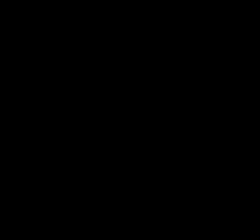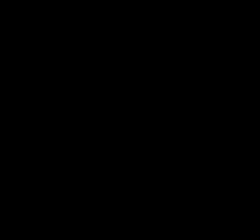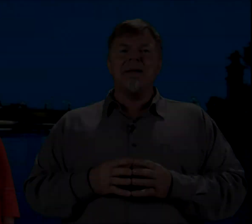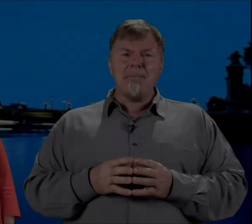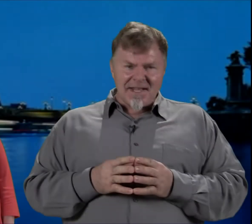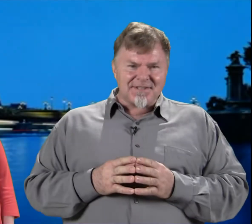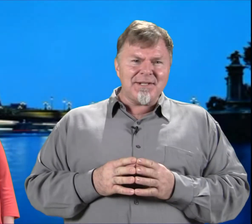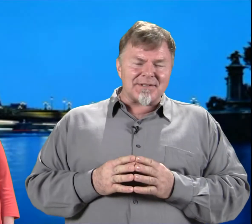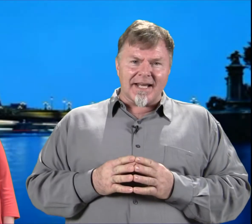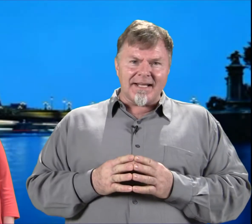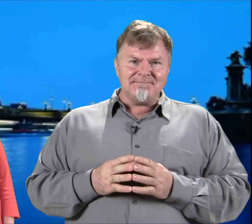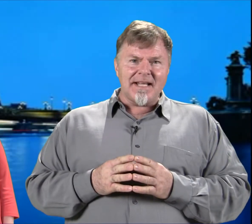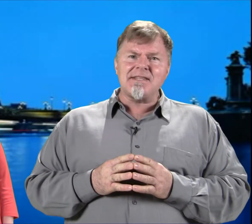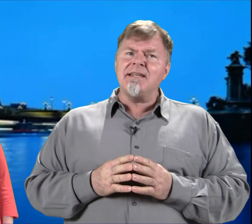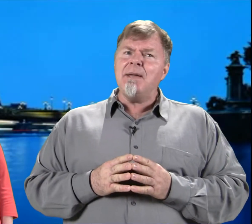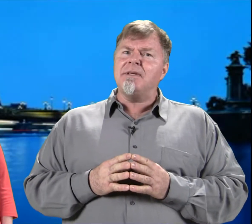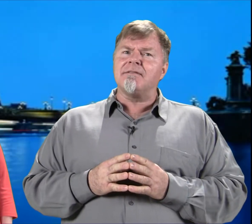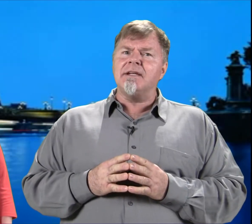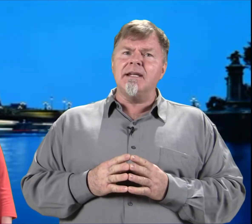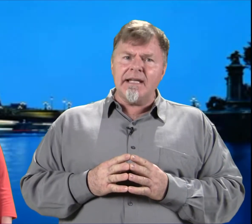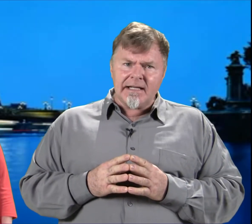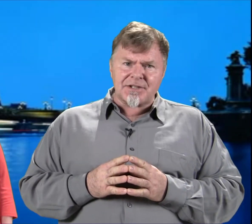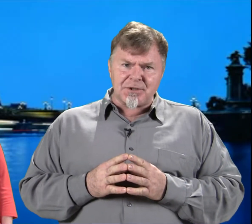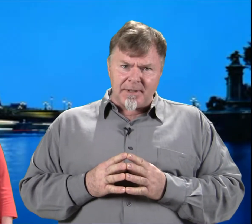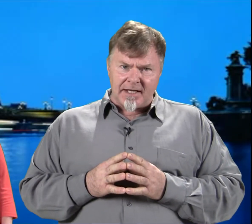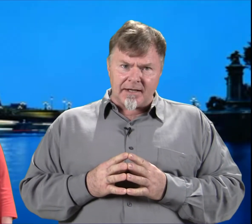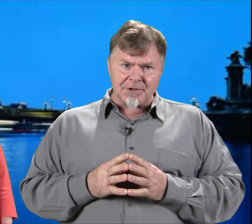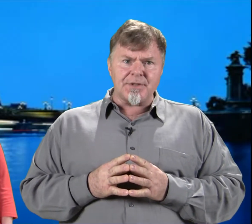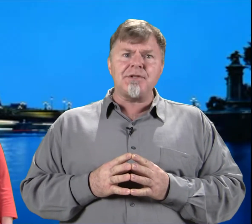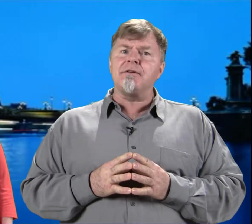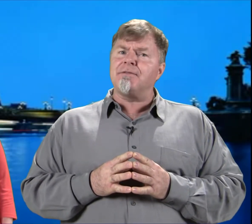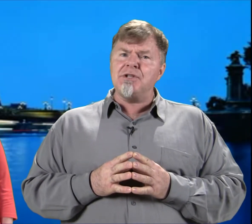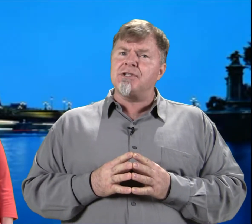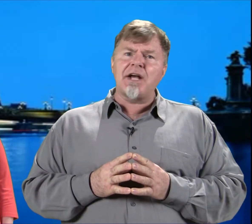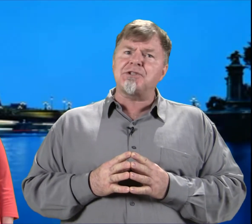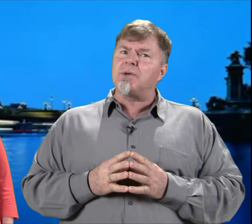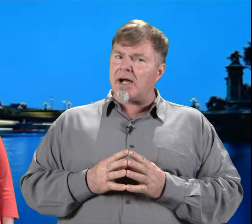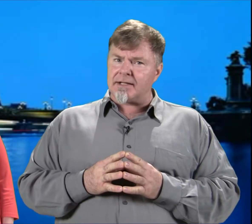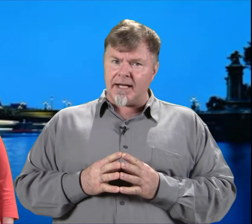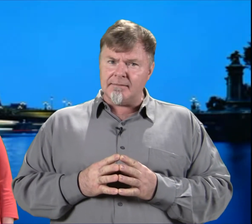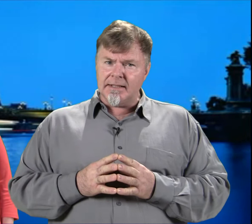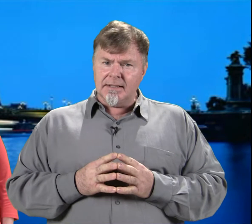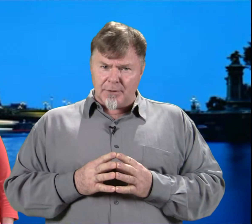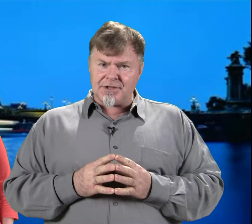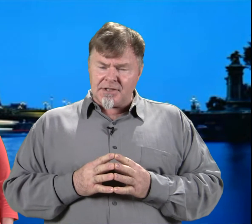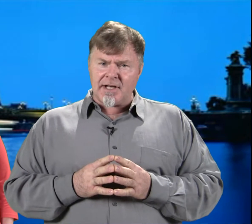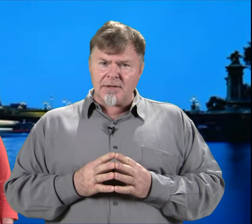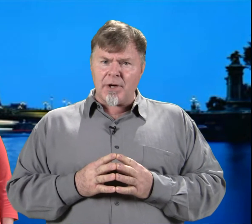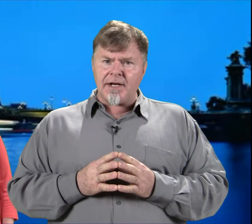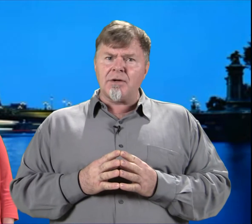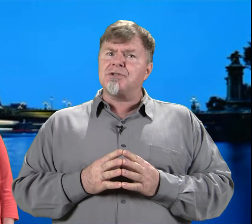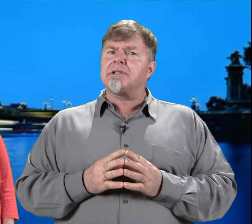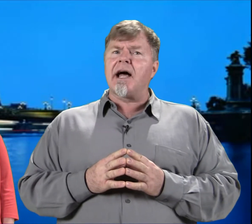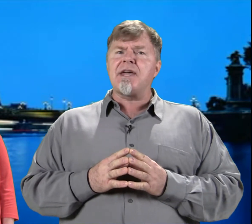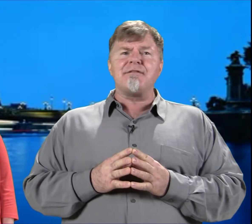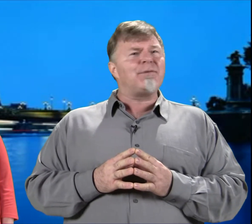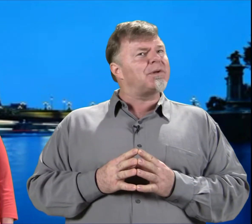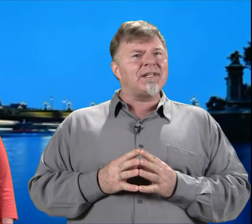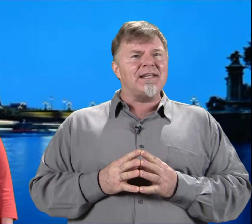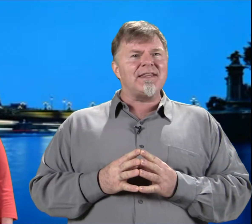Bastille Day is the name given in English-speaking countries to the French national holiday, which is celebrated on July the 14th